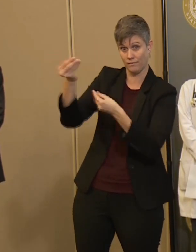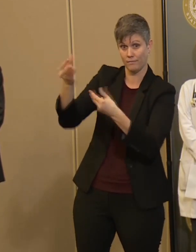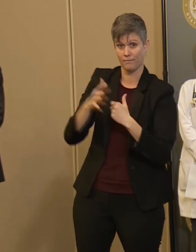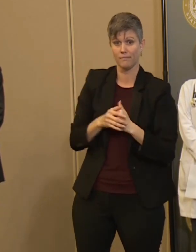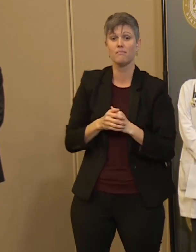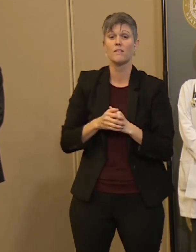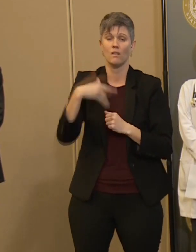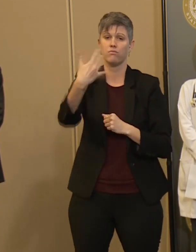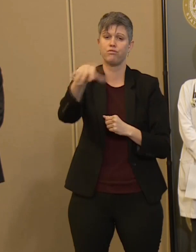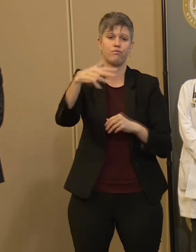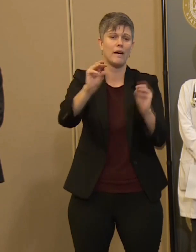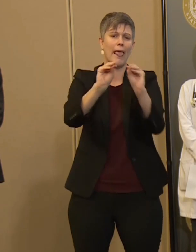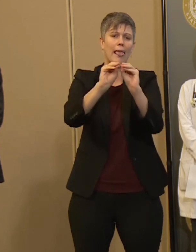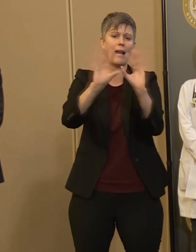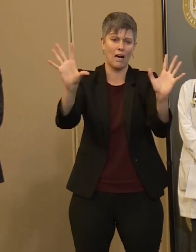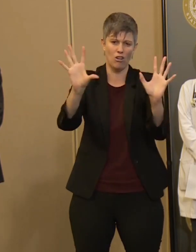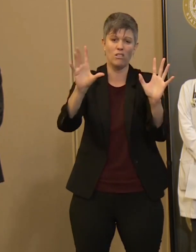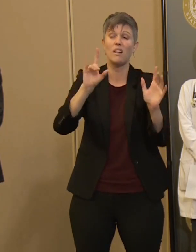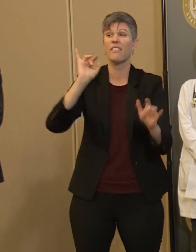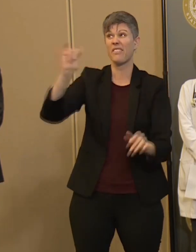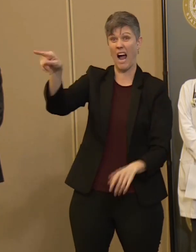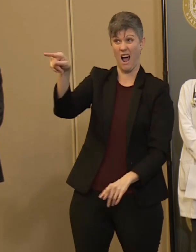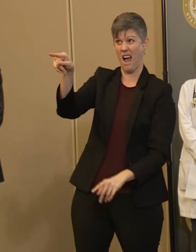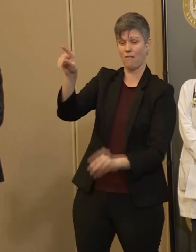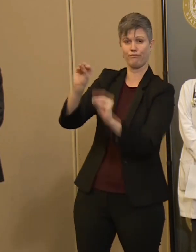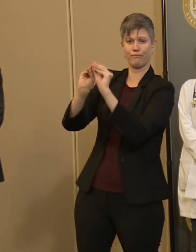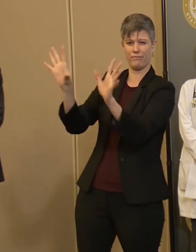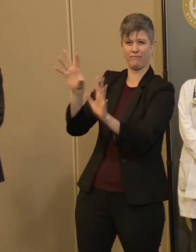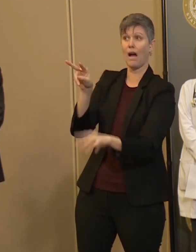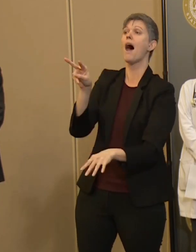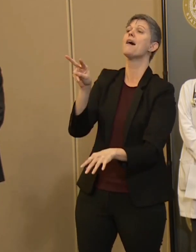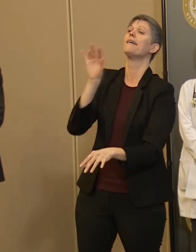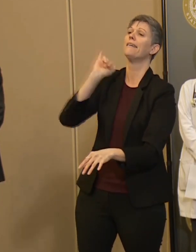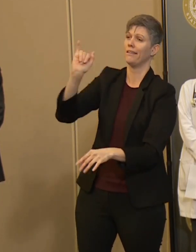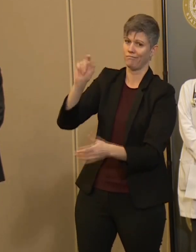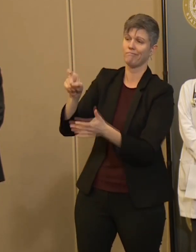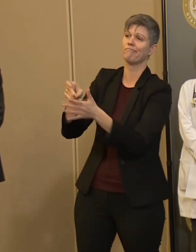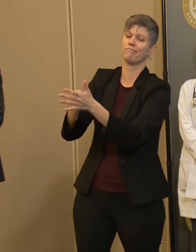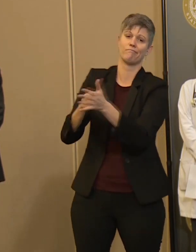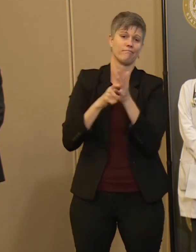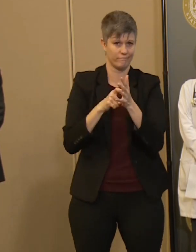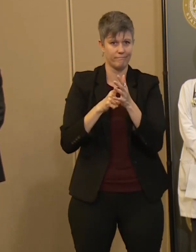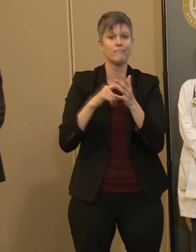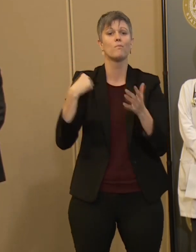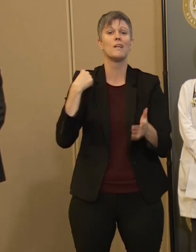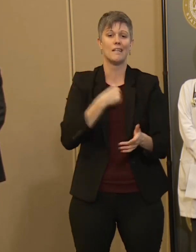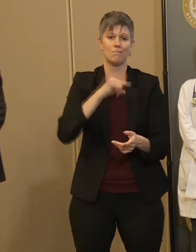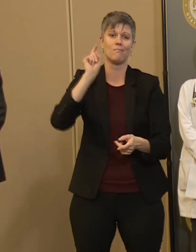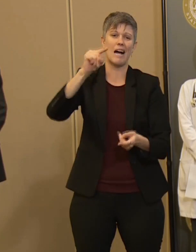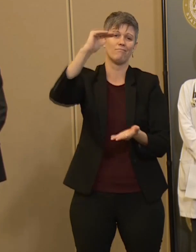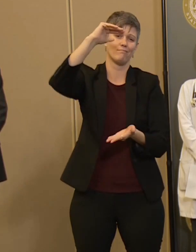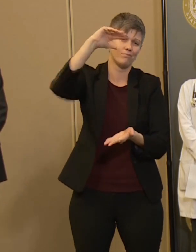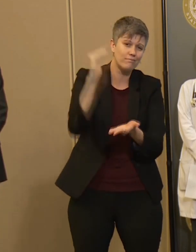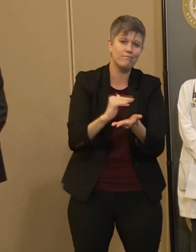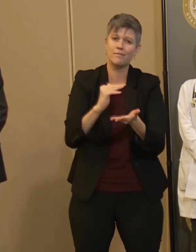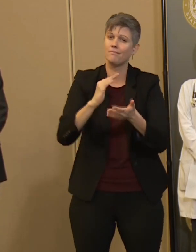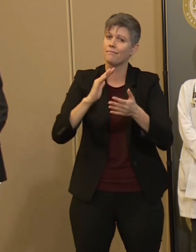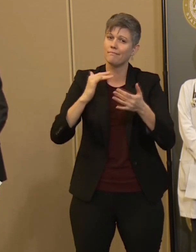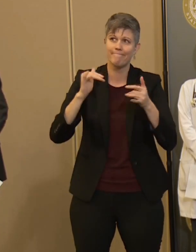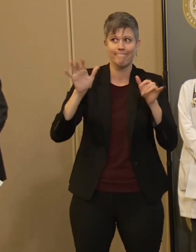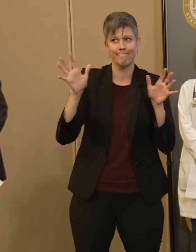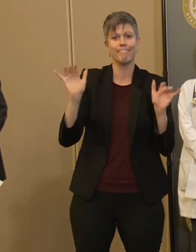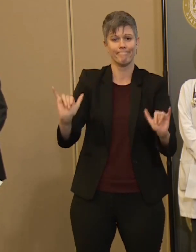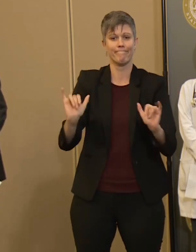that that is a basic and necessary step to substantially mitigate this threat. If we don't do that,